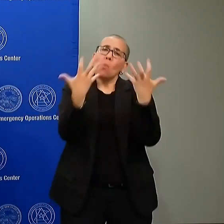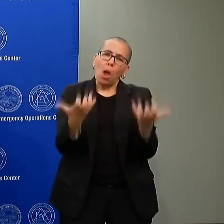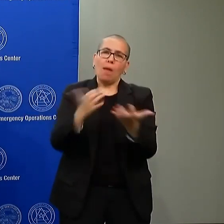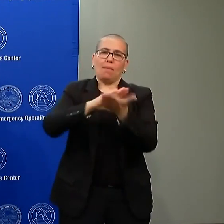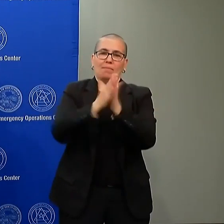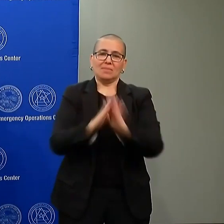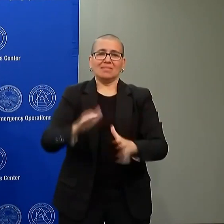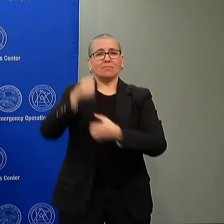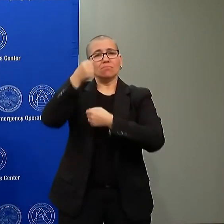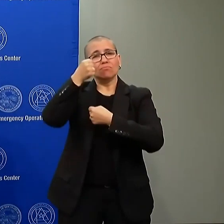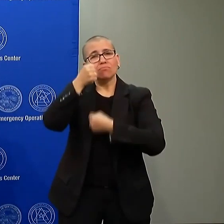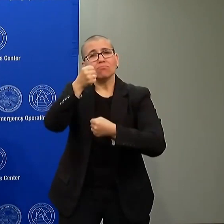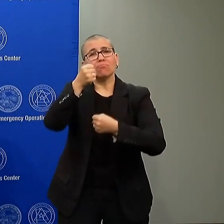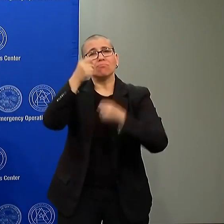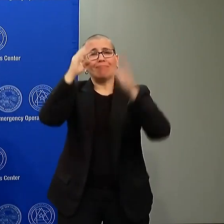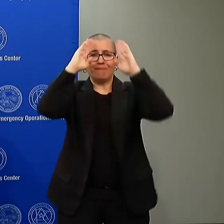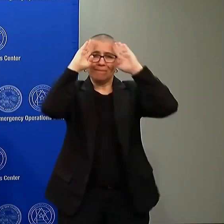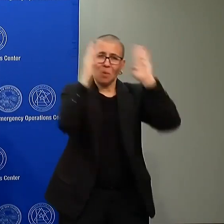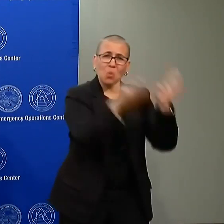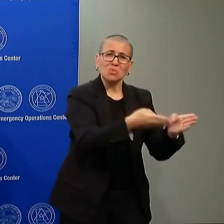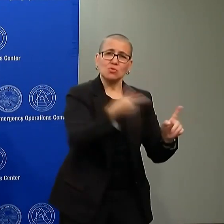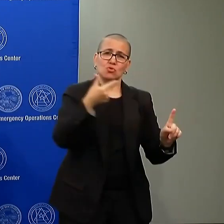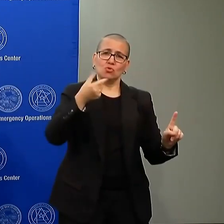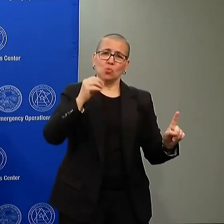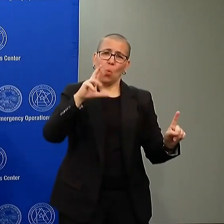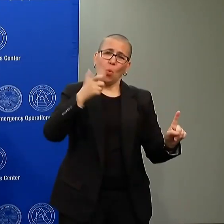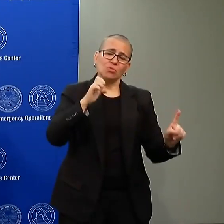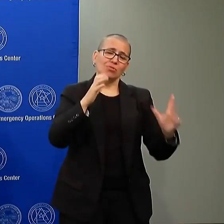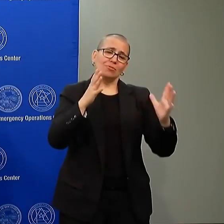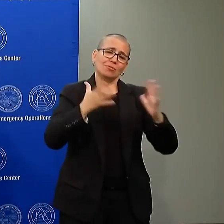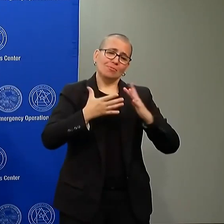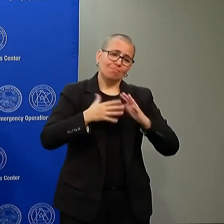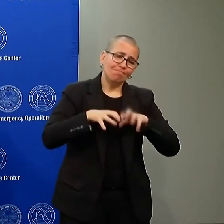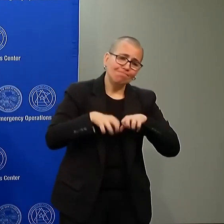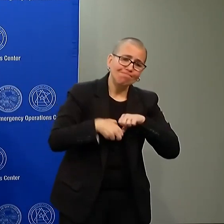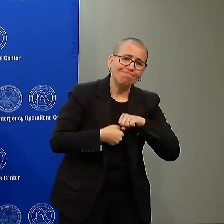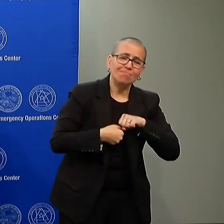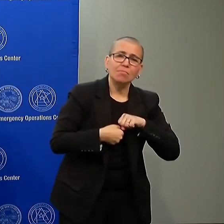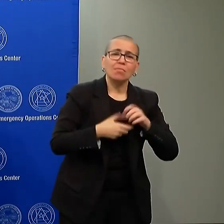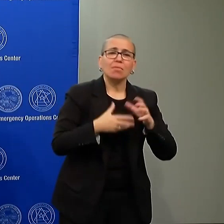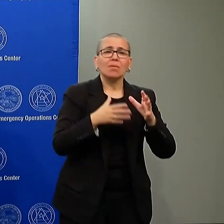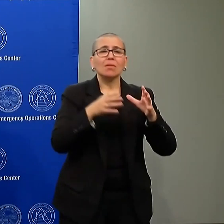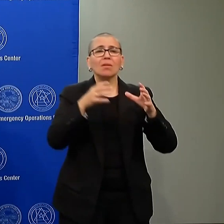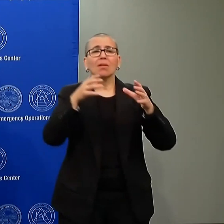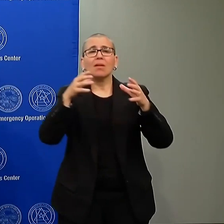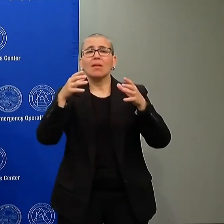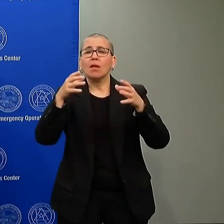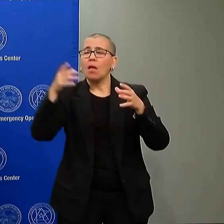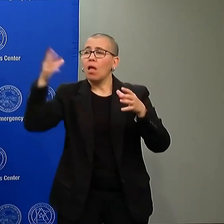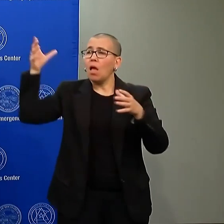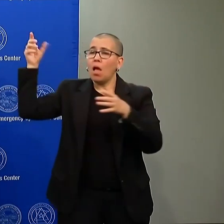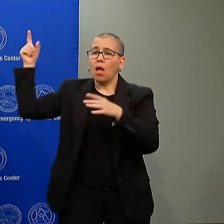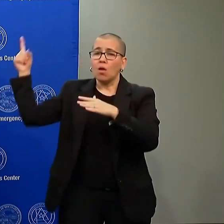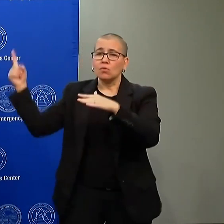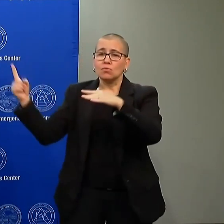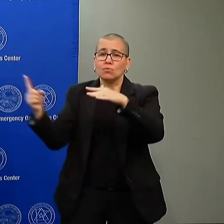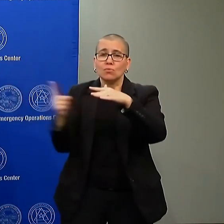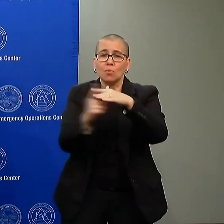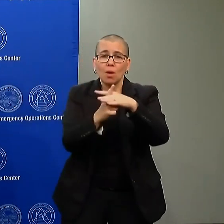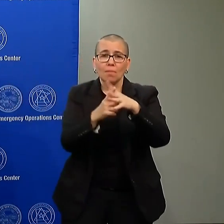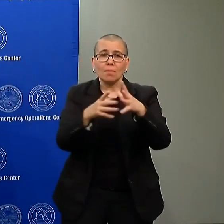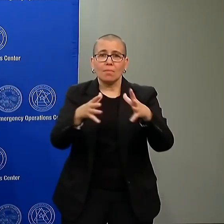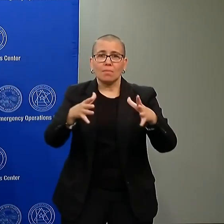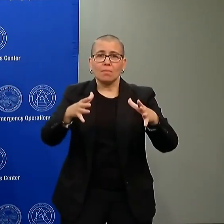majority of people from our city with a small group of people looking to have